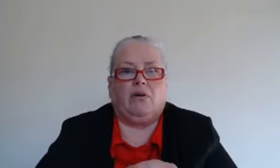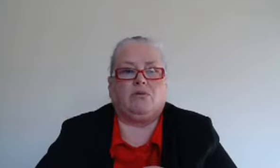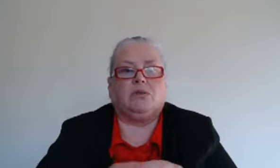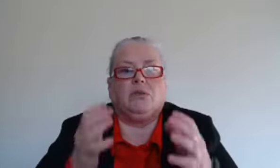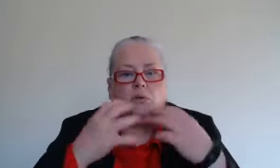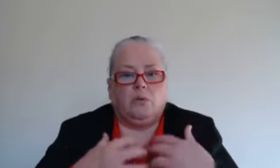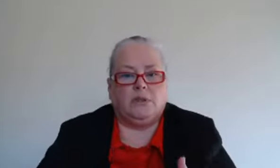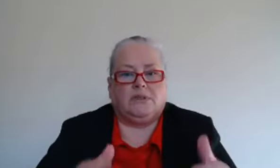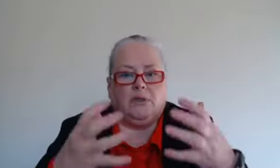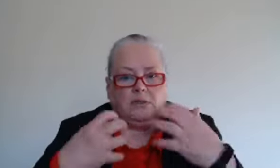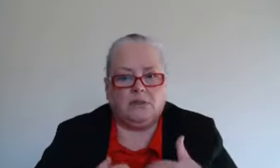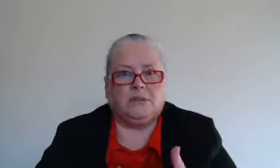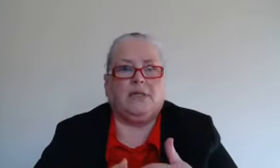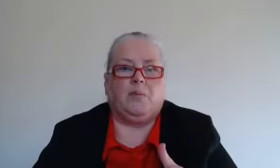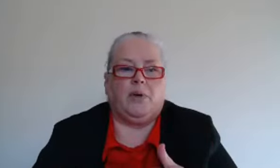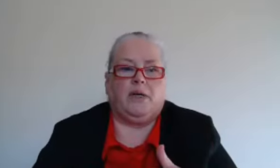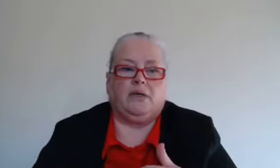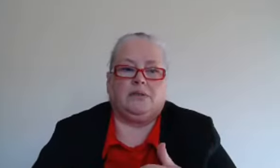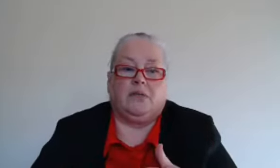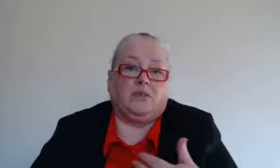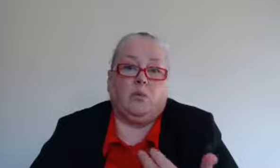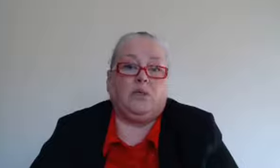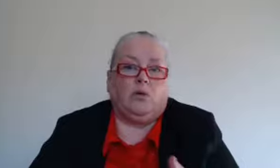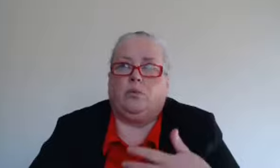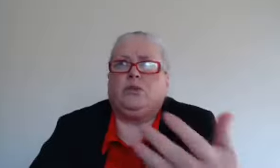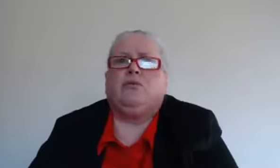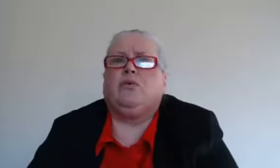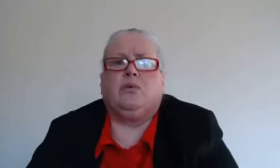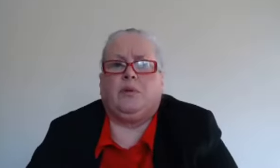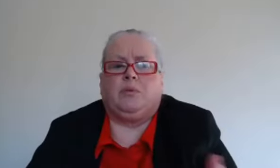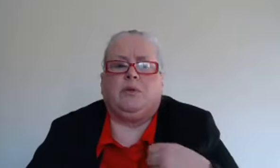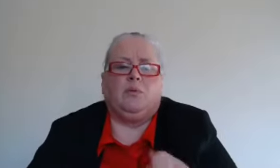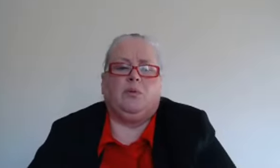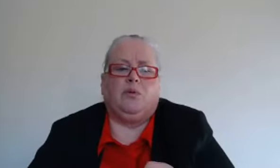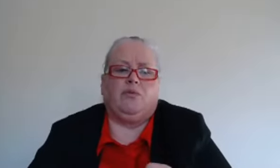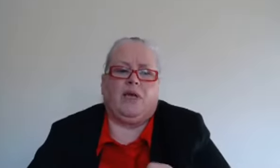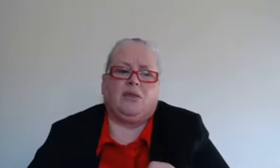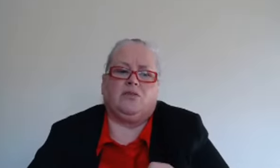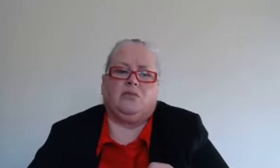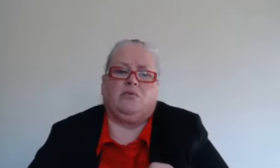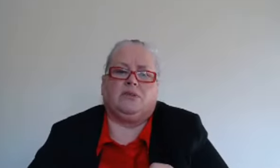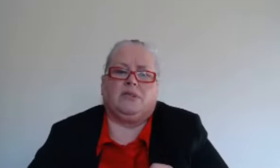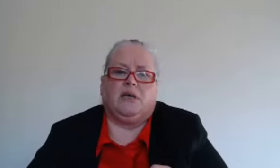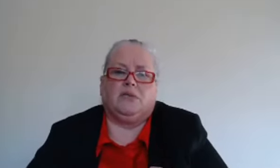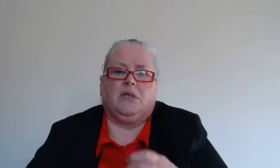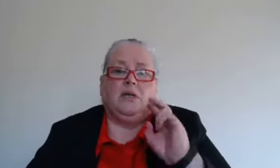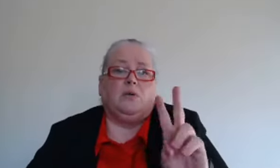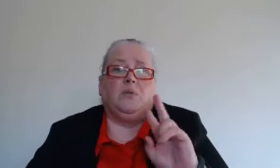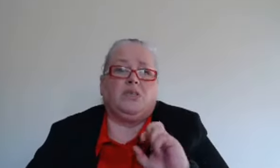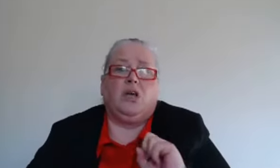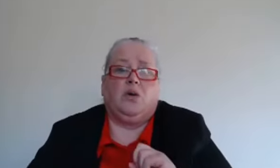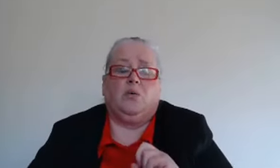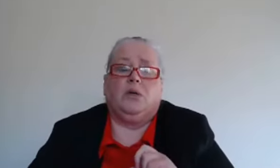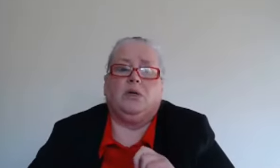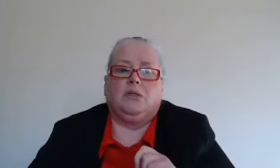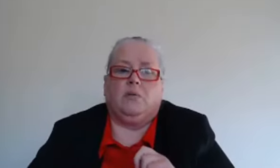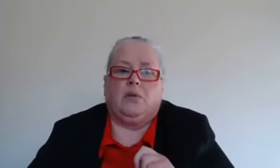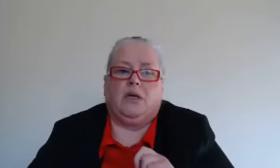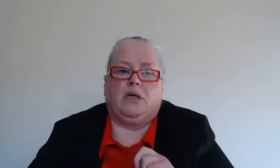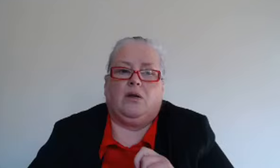out we want to start celebrating ourselves and we don't we do for other people but we forget to do it for ourselves number two something that can